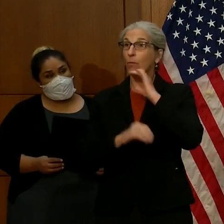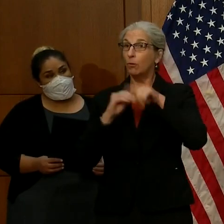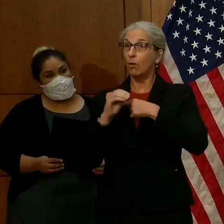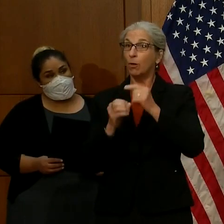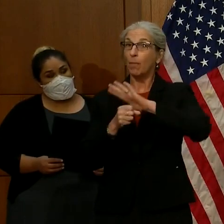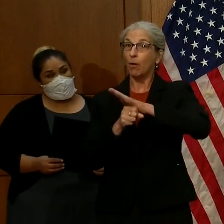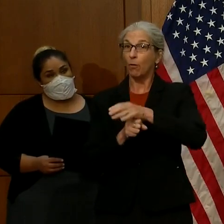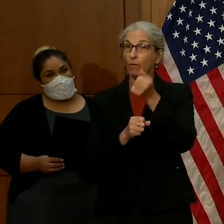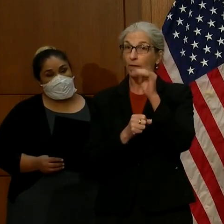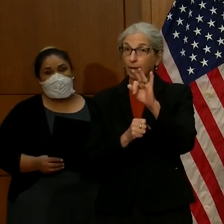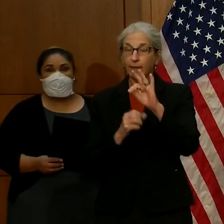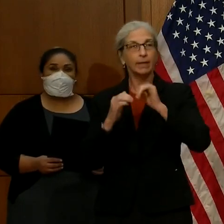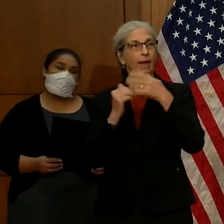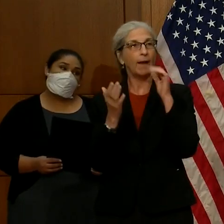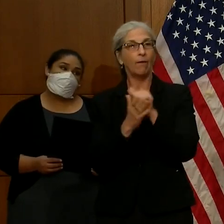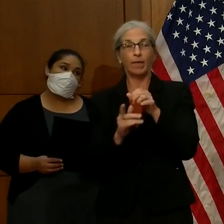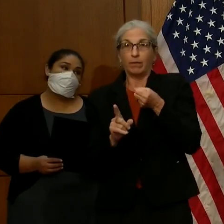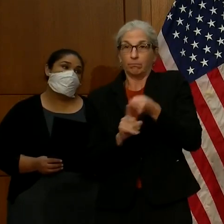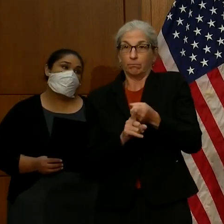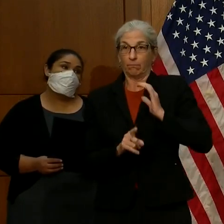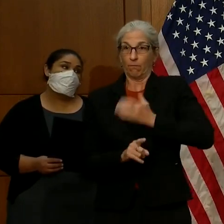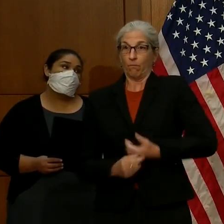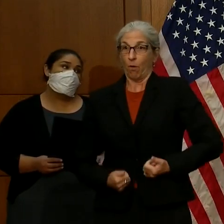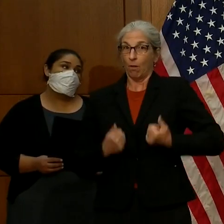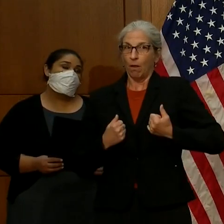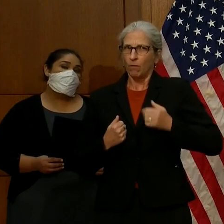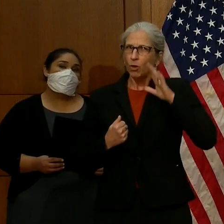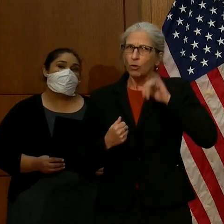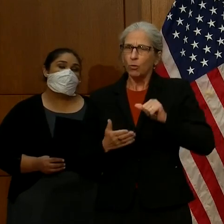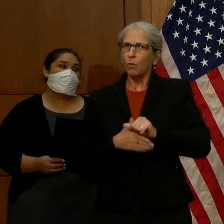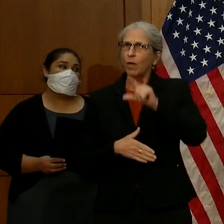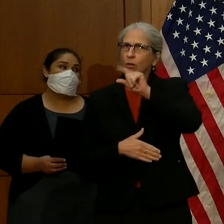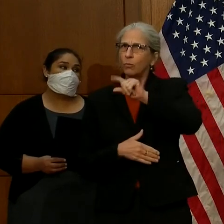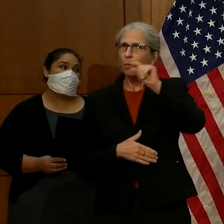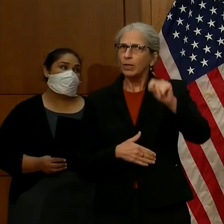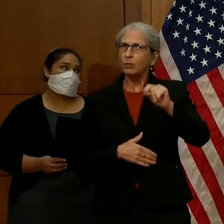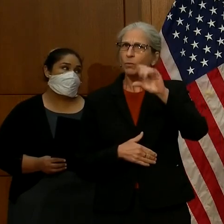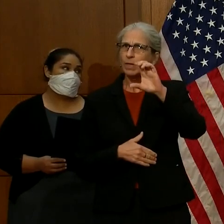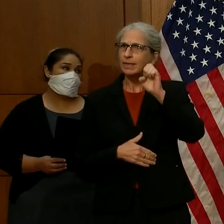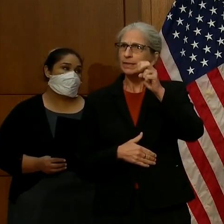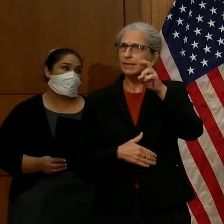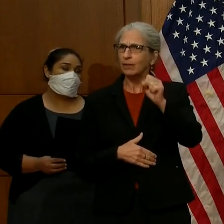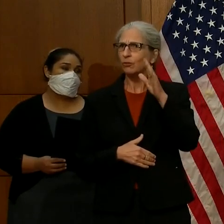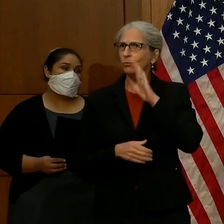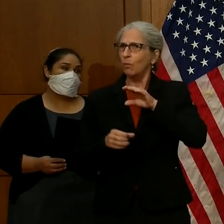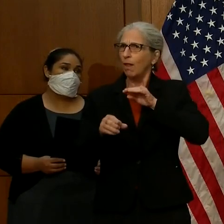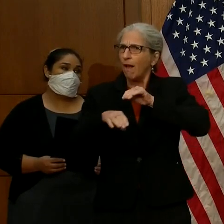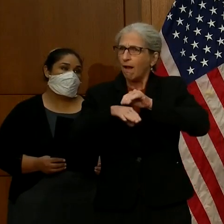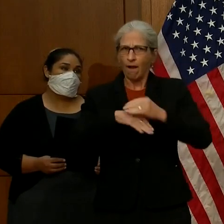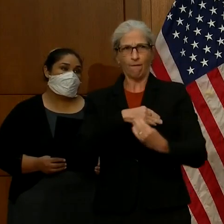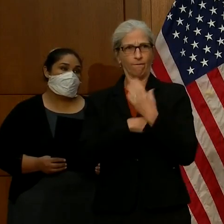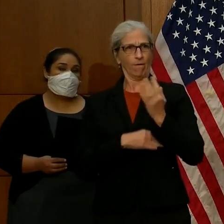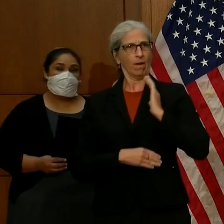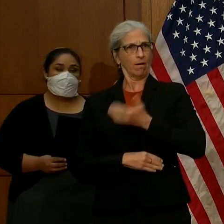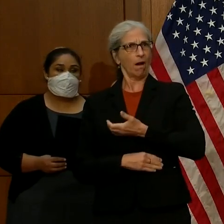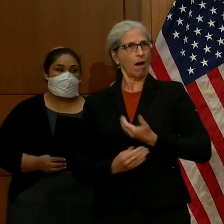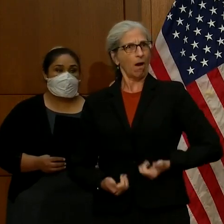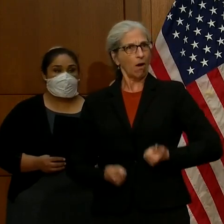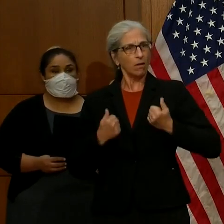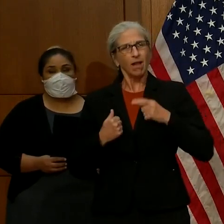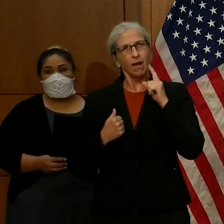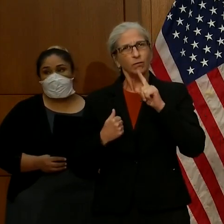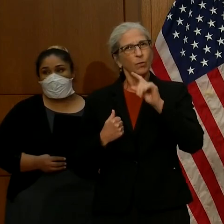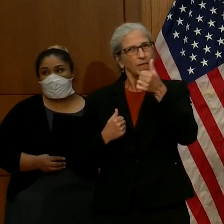how it's affecting all of our lives. The 2020 census will also affect our lives for the next 10 years. As the governor said, the census is a